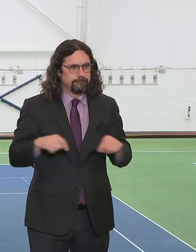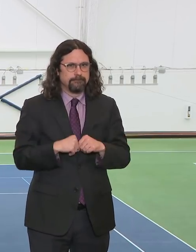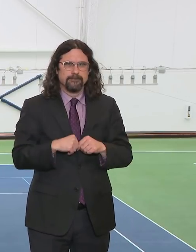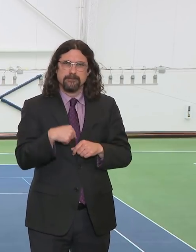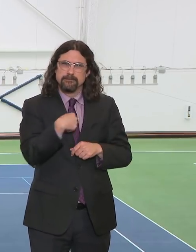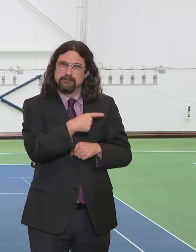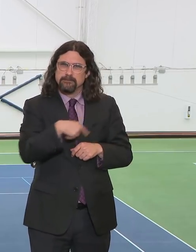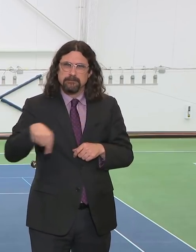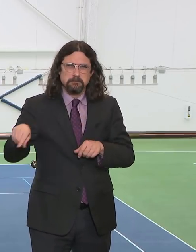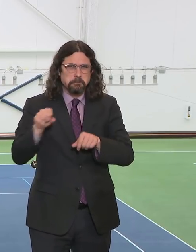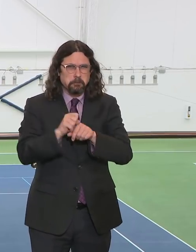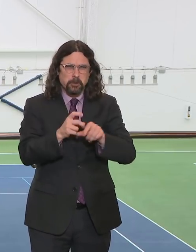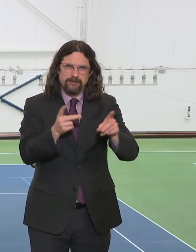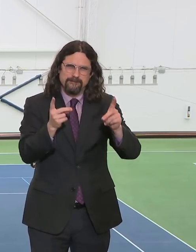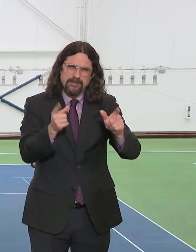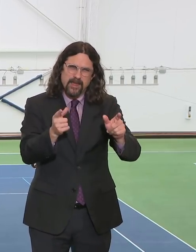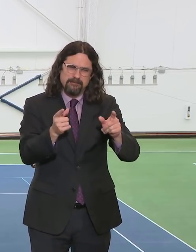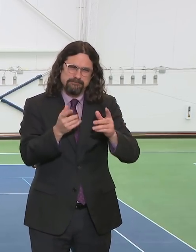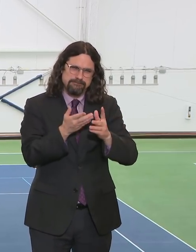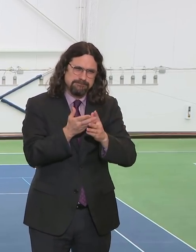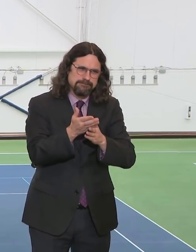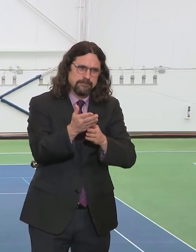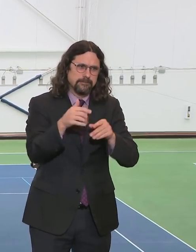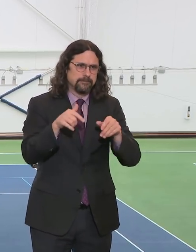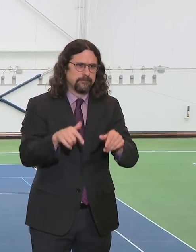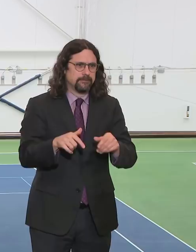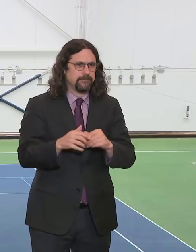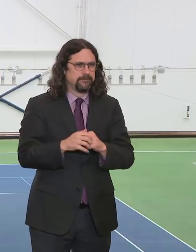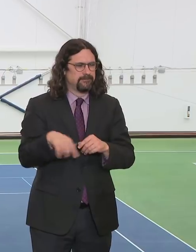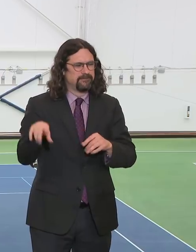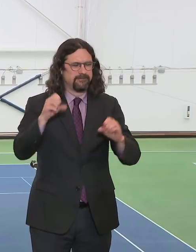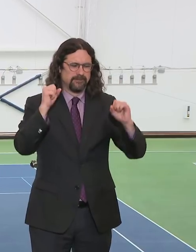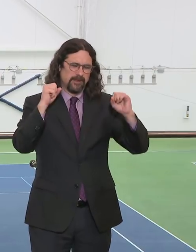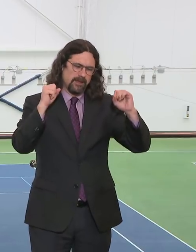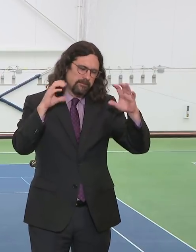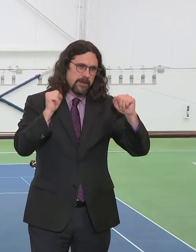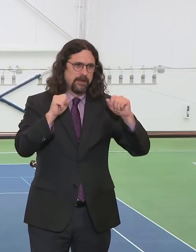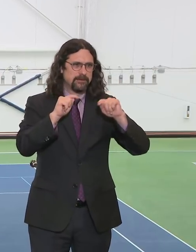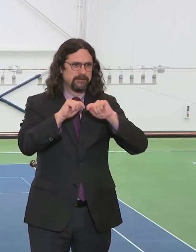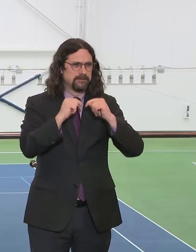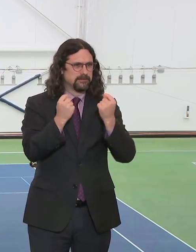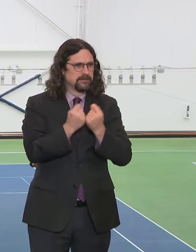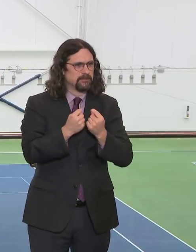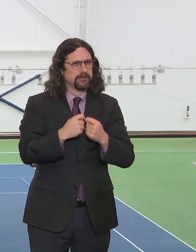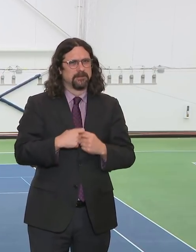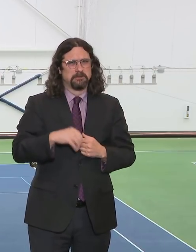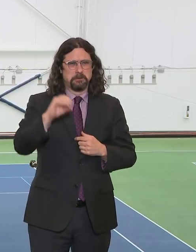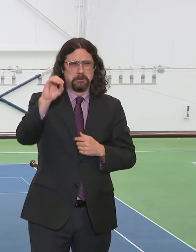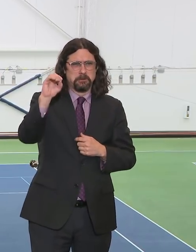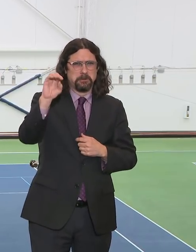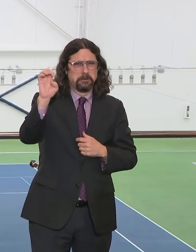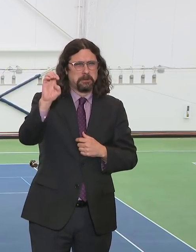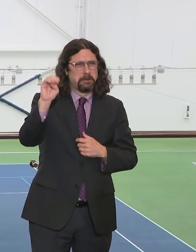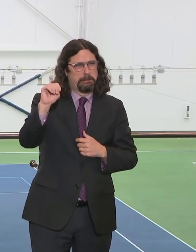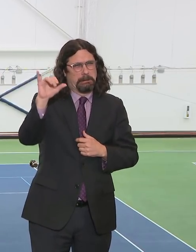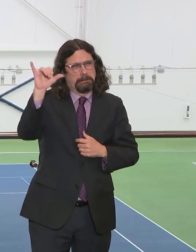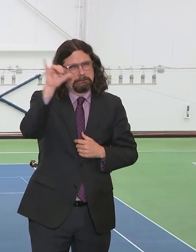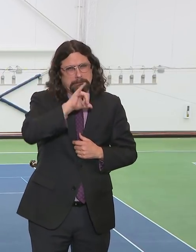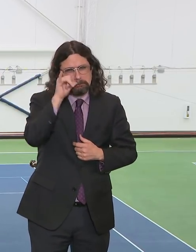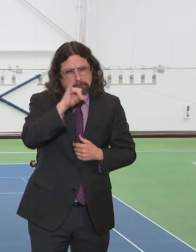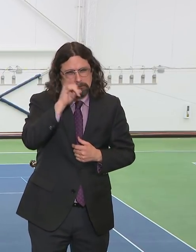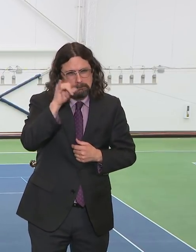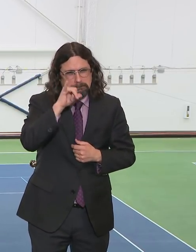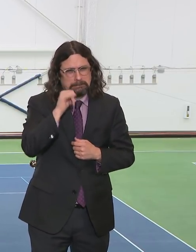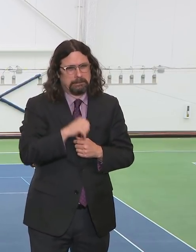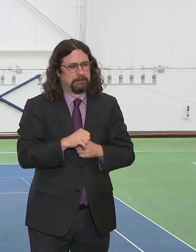you, the amazing team at Emergency Management at H&H for all you're doing. And with that, we welcome your questions. Dave. Mayor, I